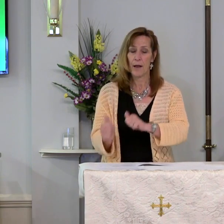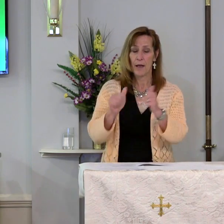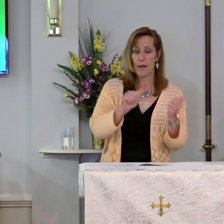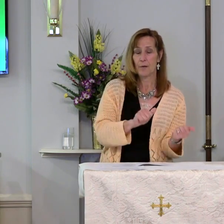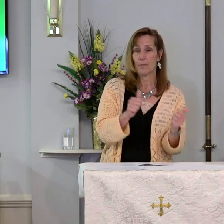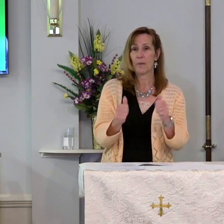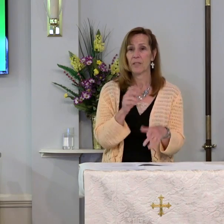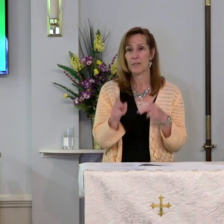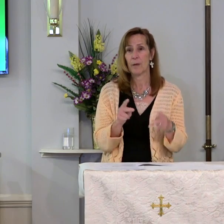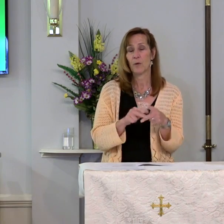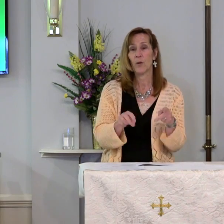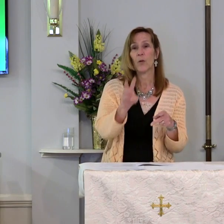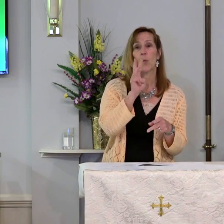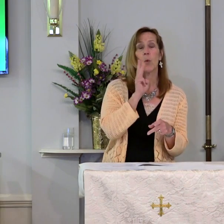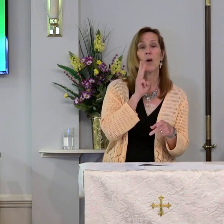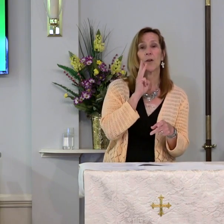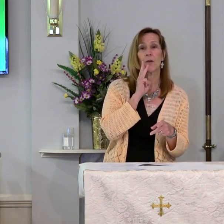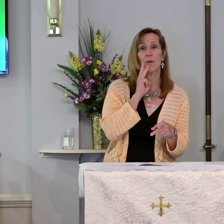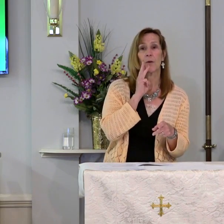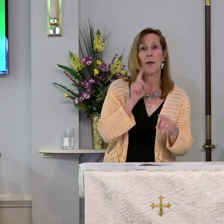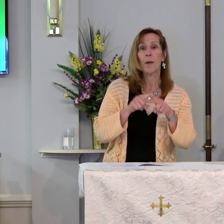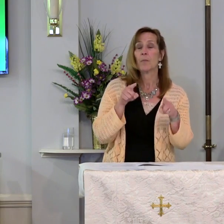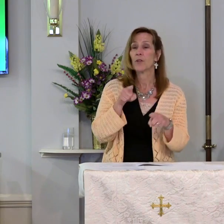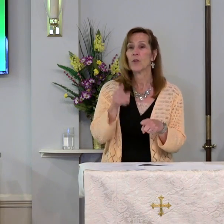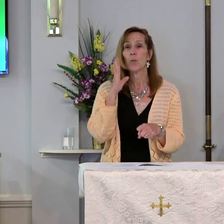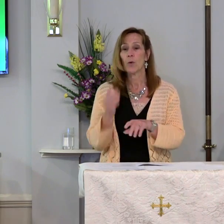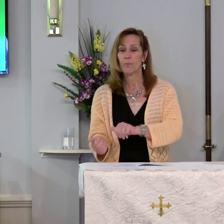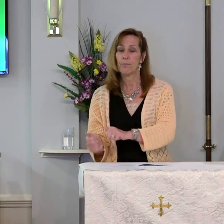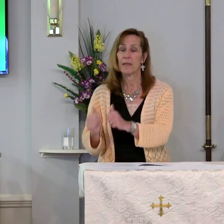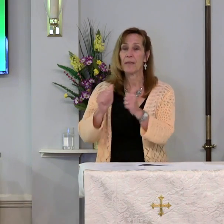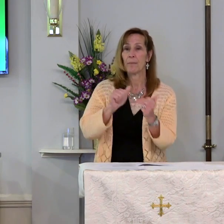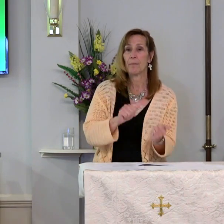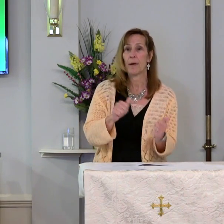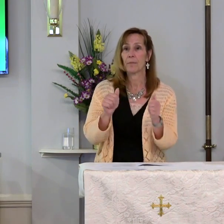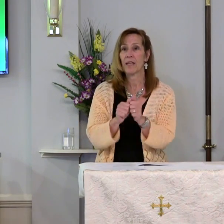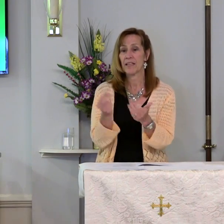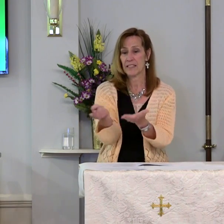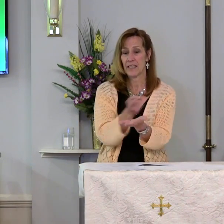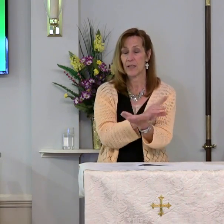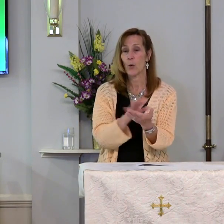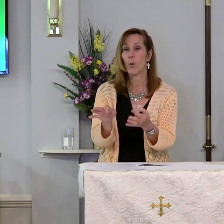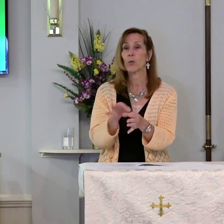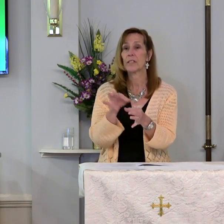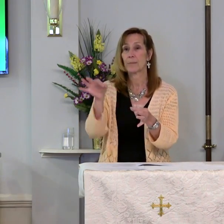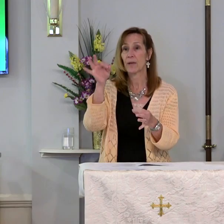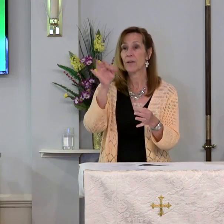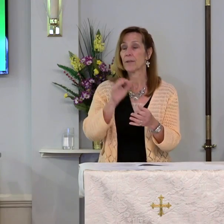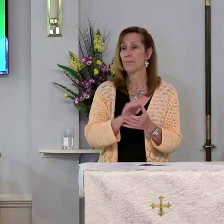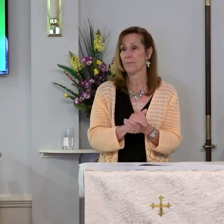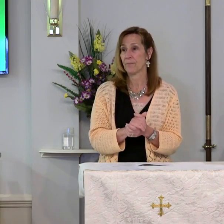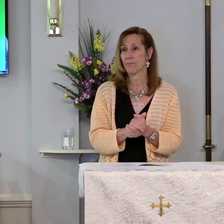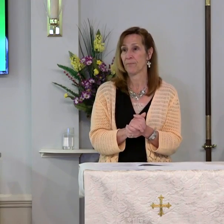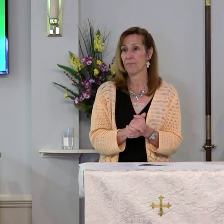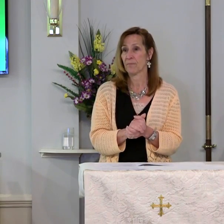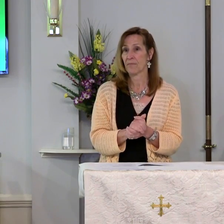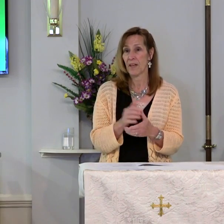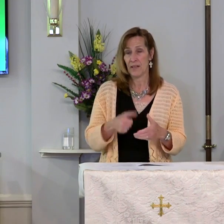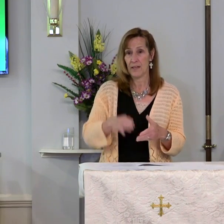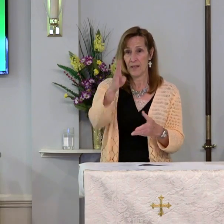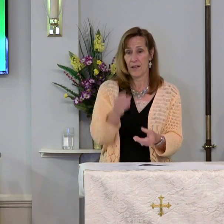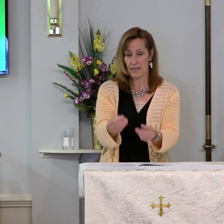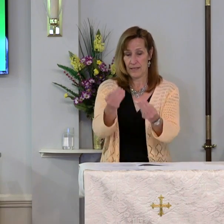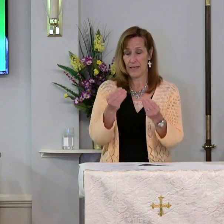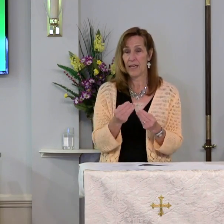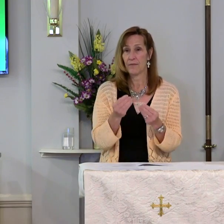people in water, but you will be baptized in the Holy Spirit. God